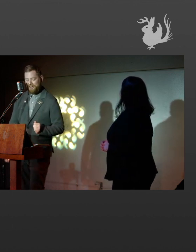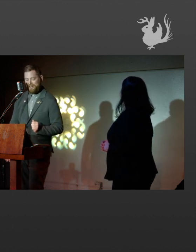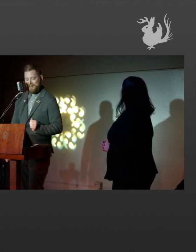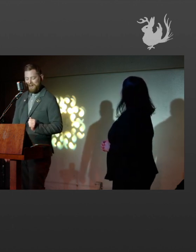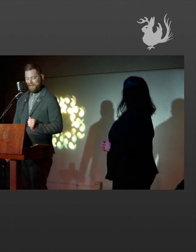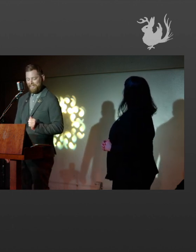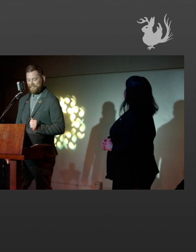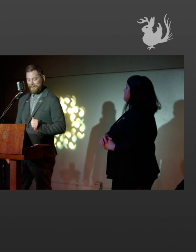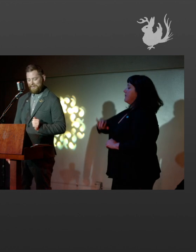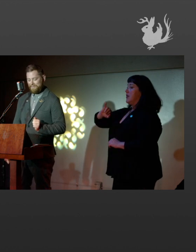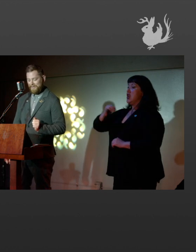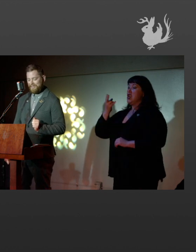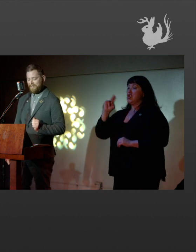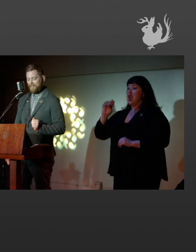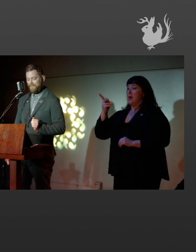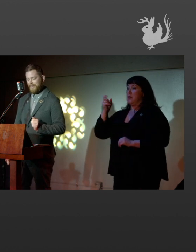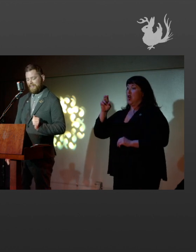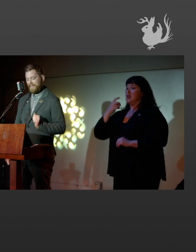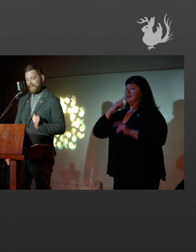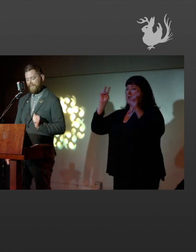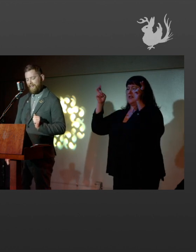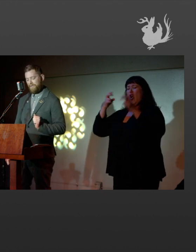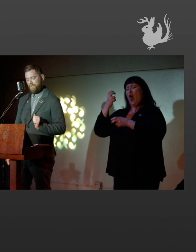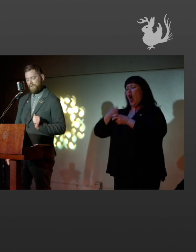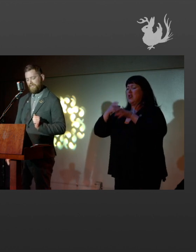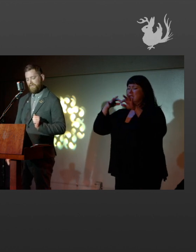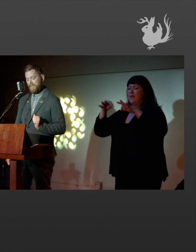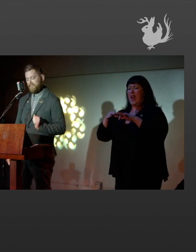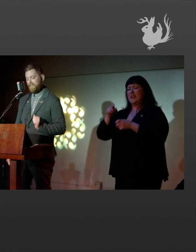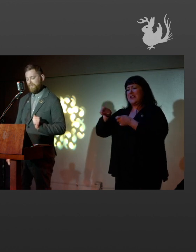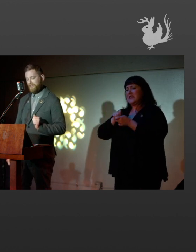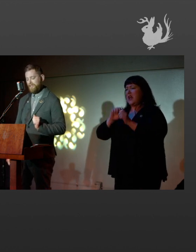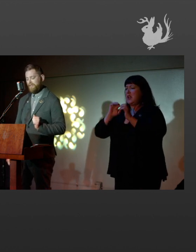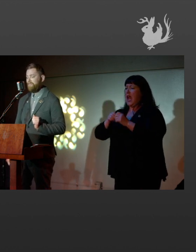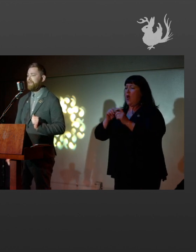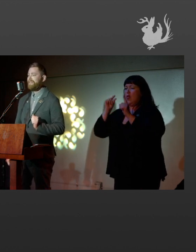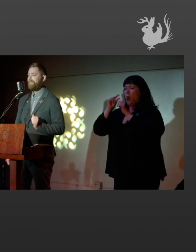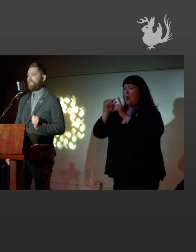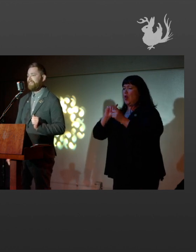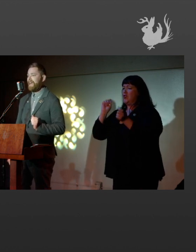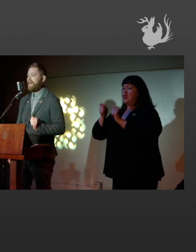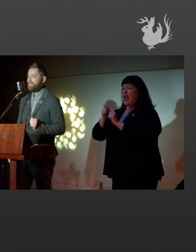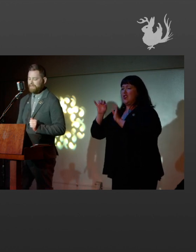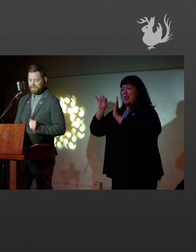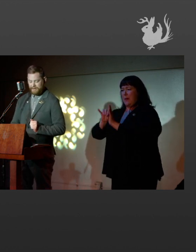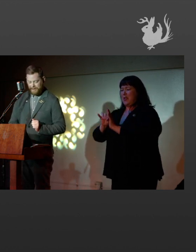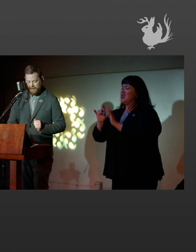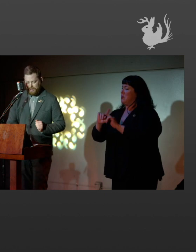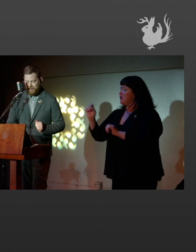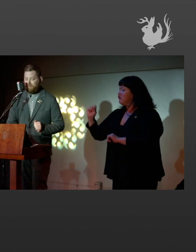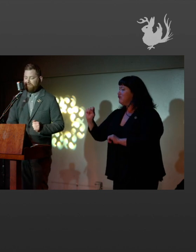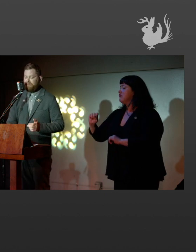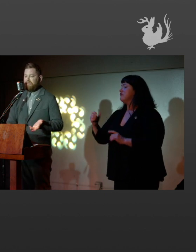John Berger put it this way. It's hard to define exactly how the words have changed the image, but undoubtedly they have.